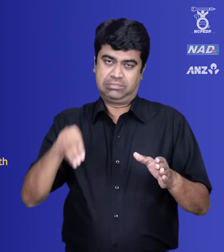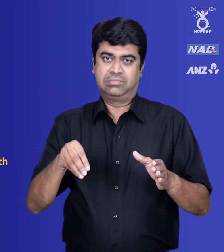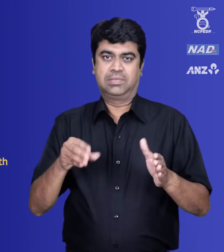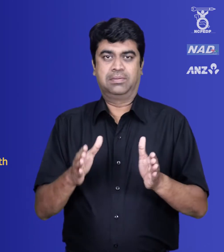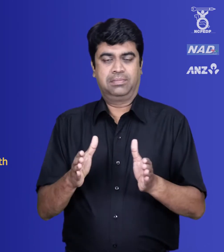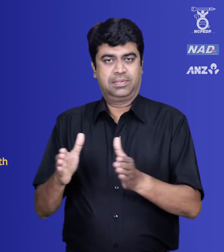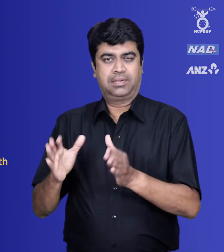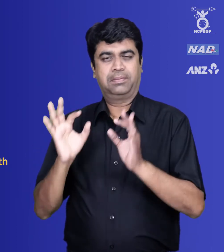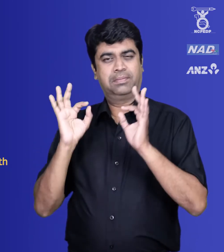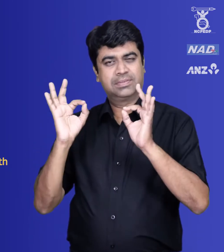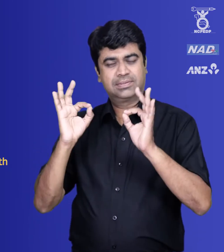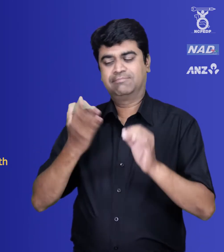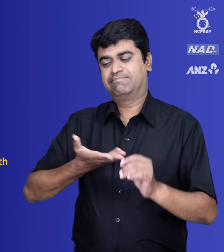and autism.